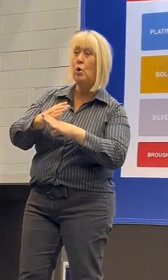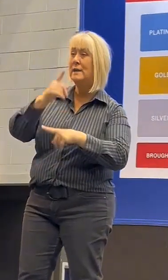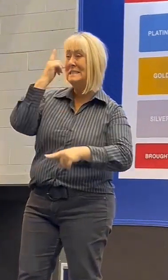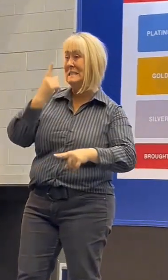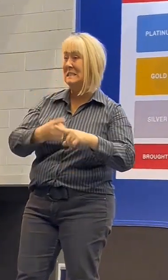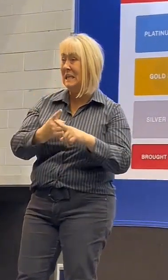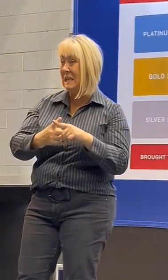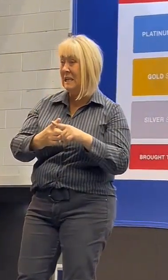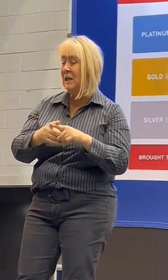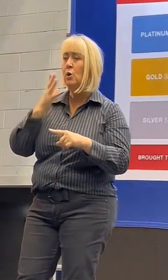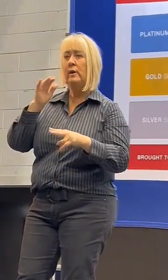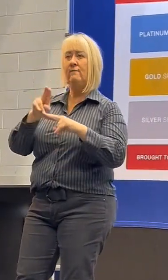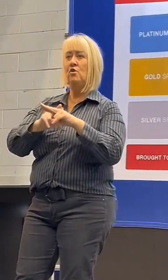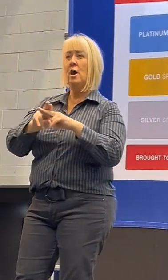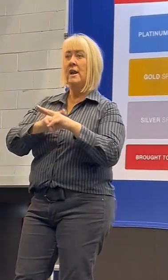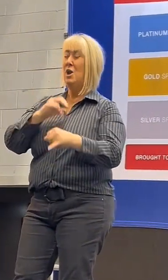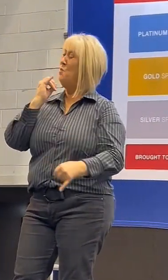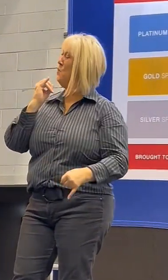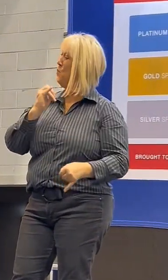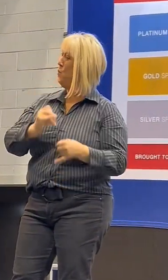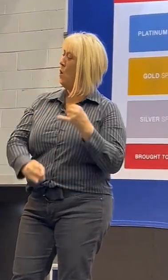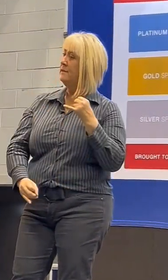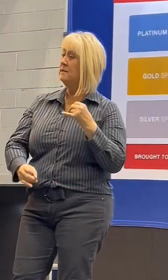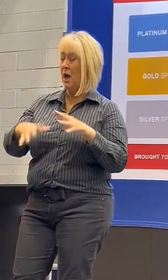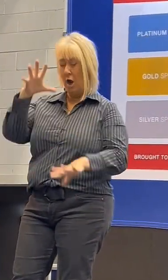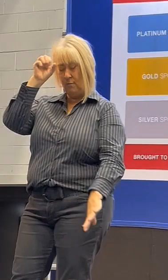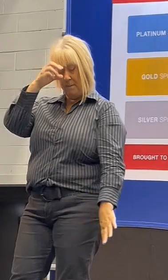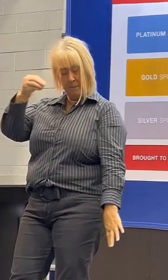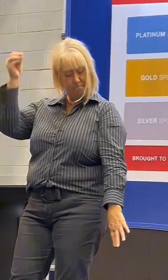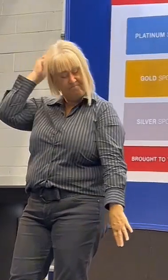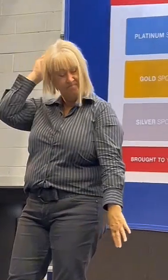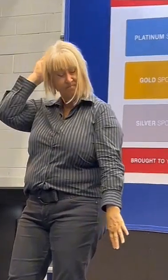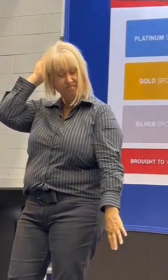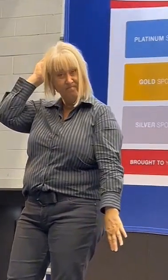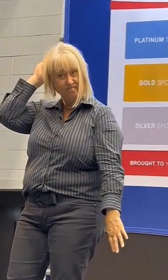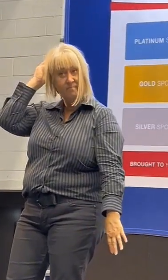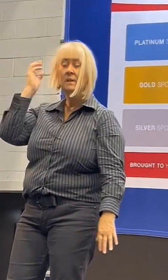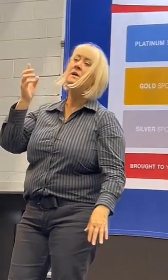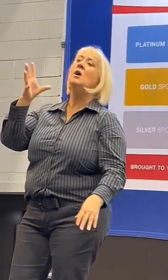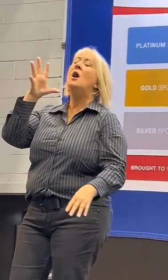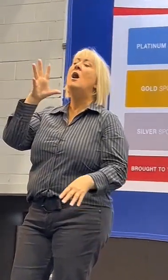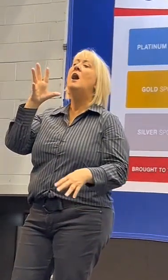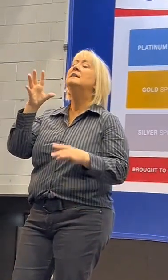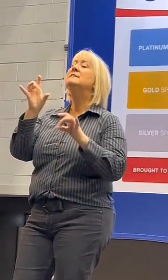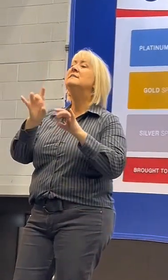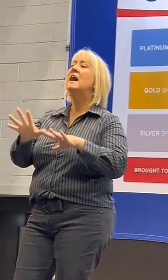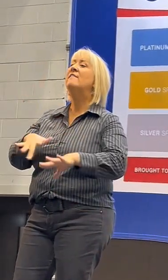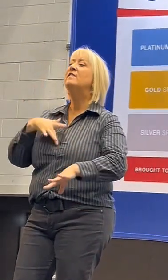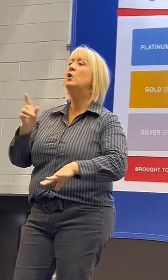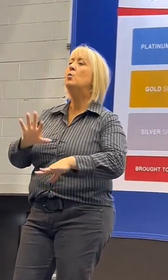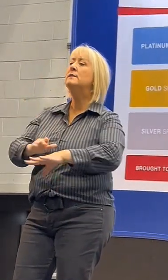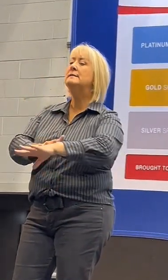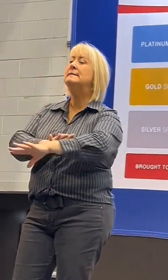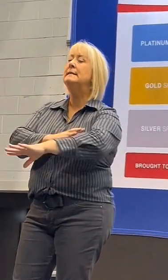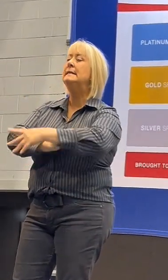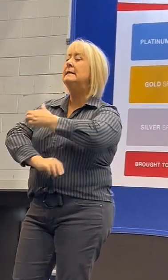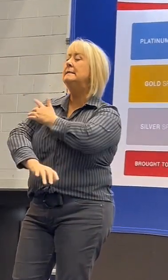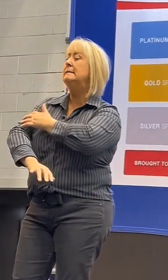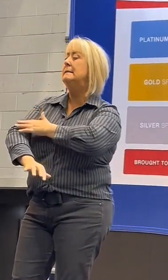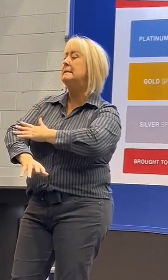things worsened. I remember it so vividly. I began to feel tingling down my arms, around my mouth,